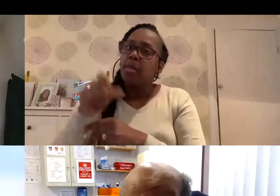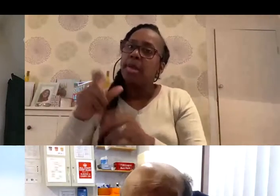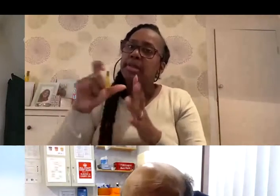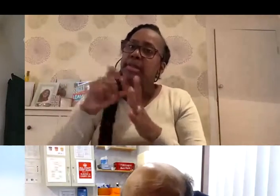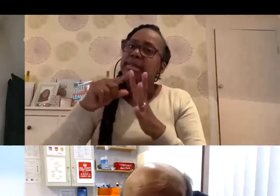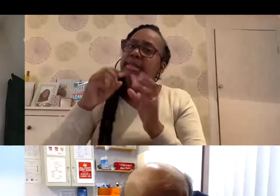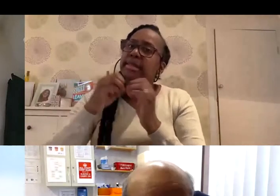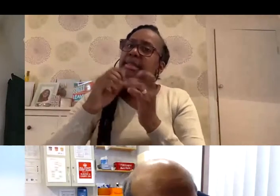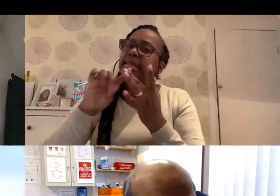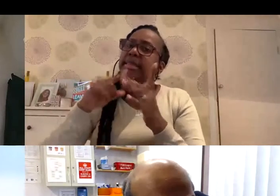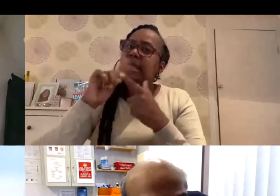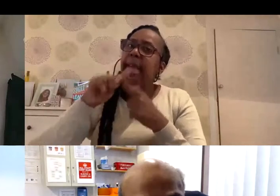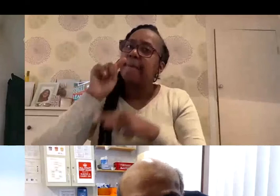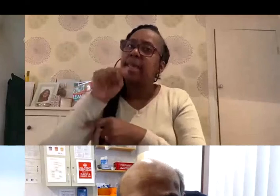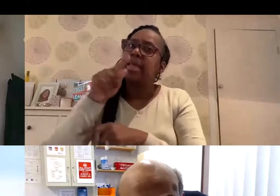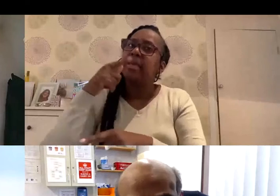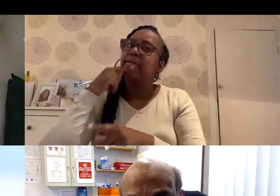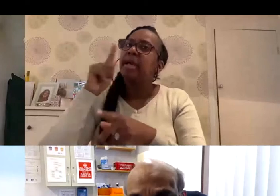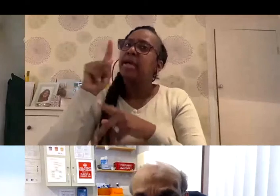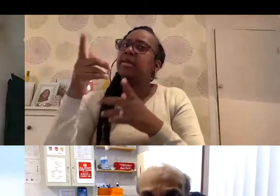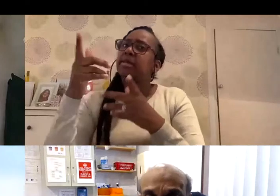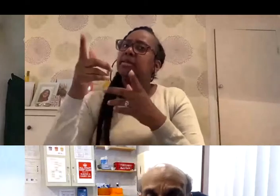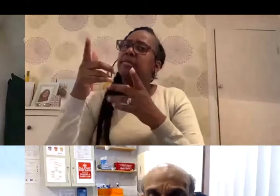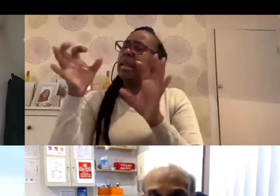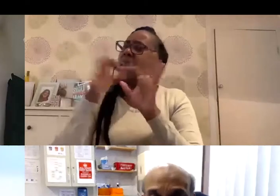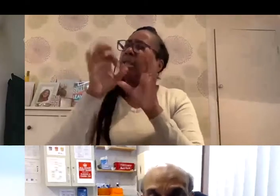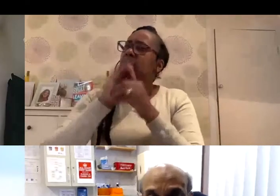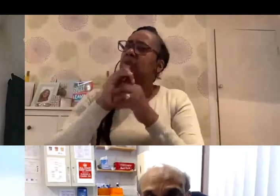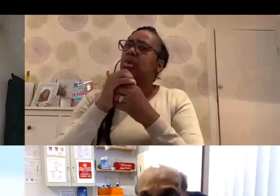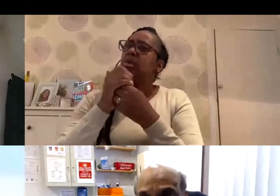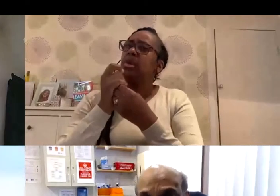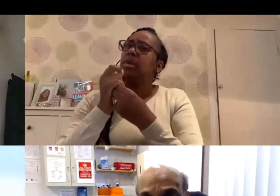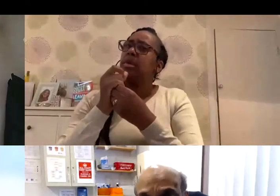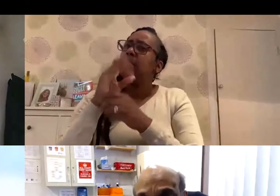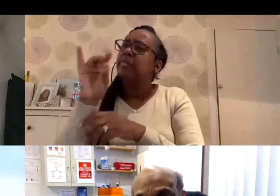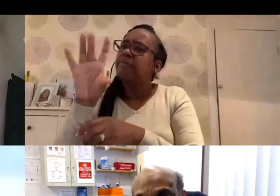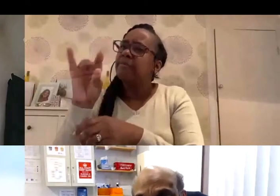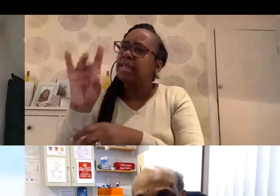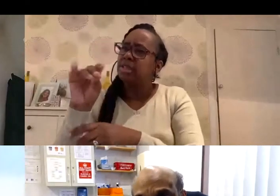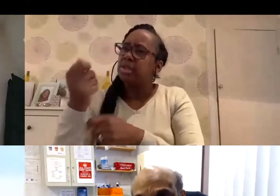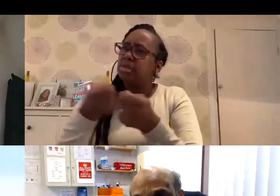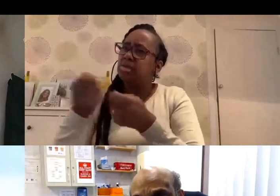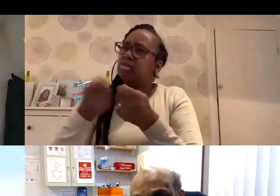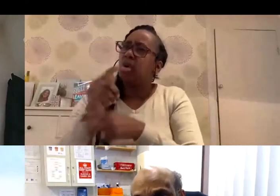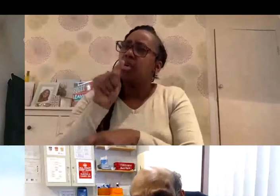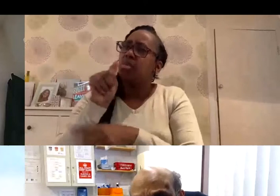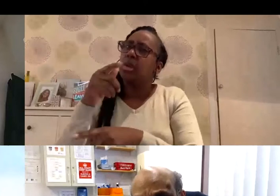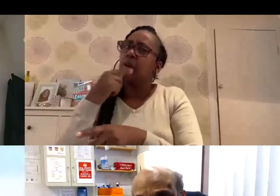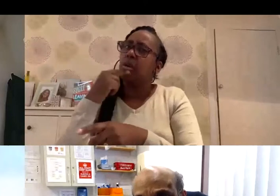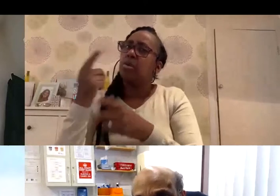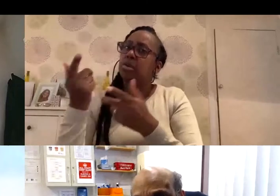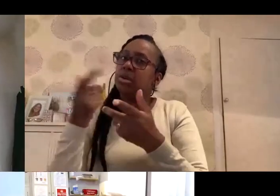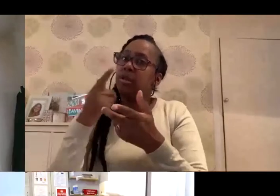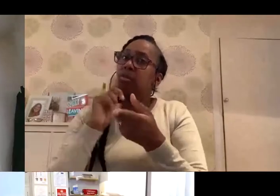we do normally have an infection prevention control slot, but because the Q&A may take longer, Debbie will be answering the questions in the